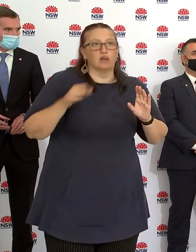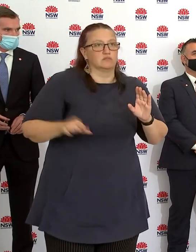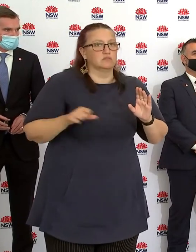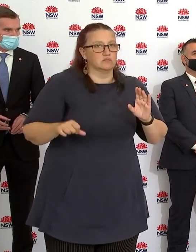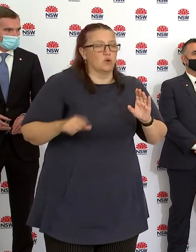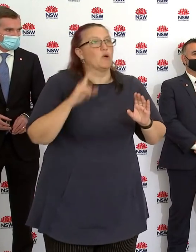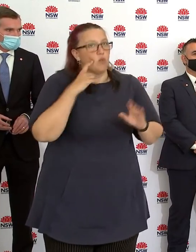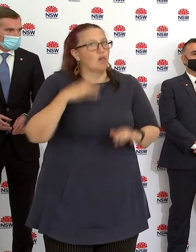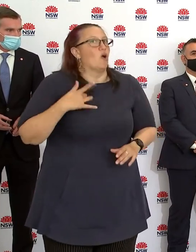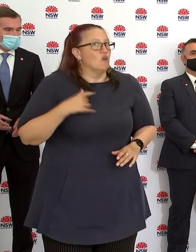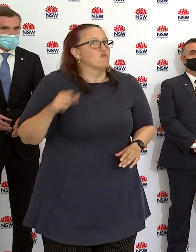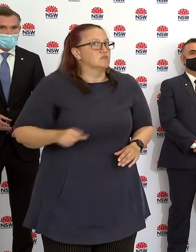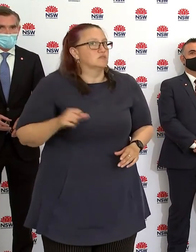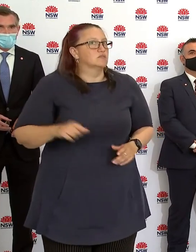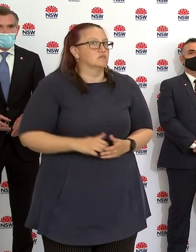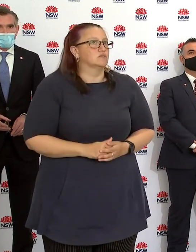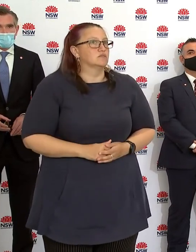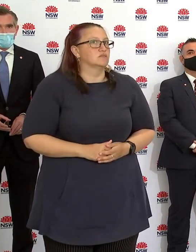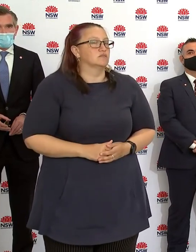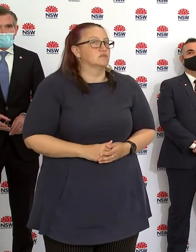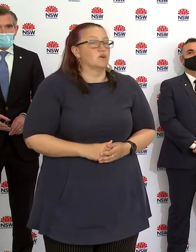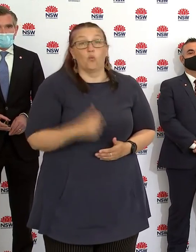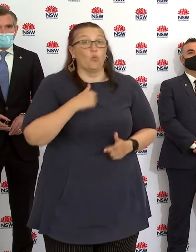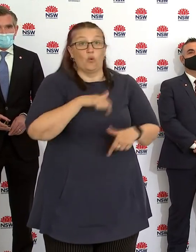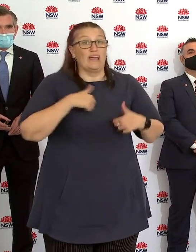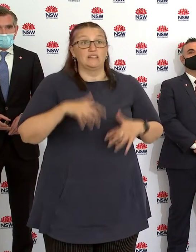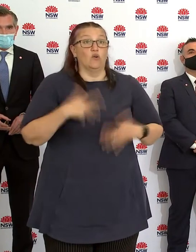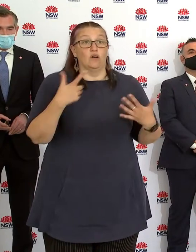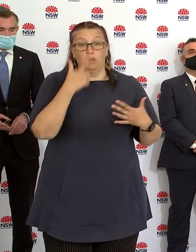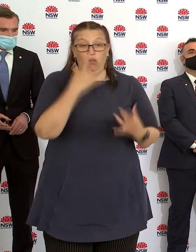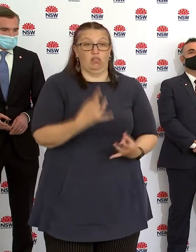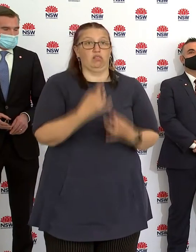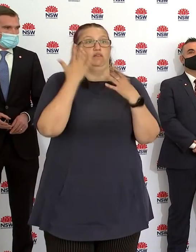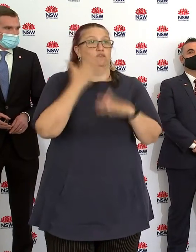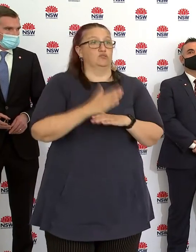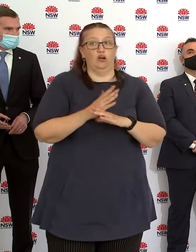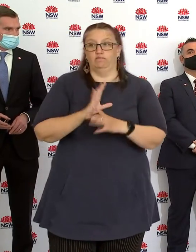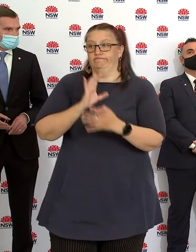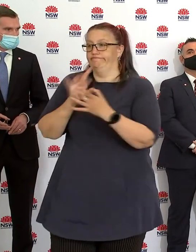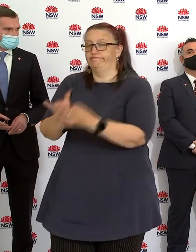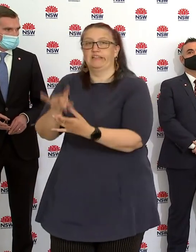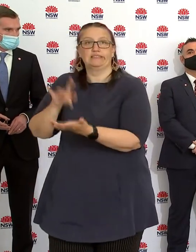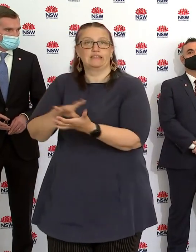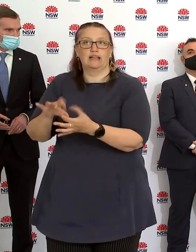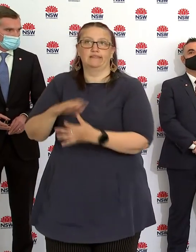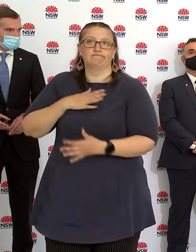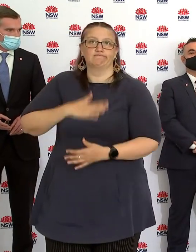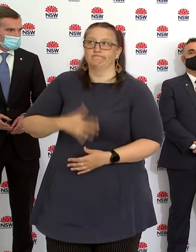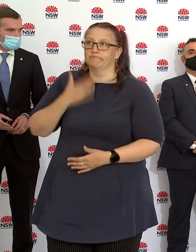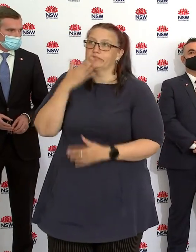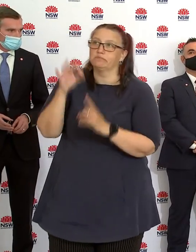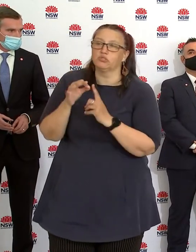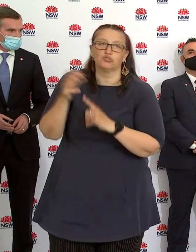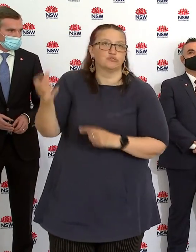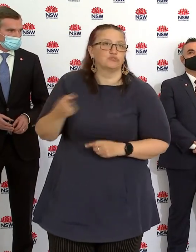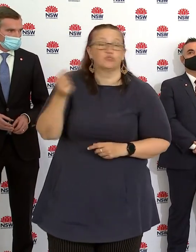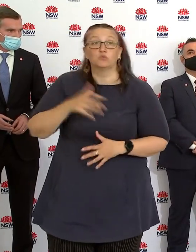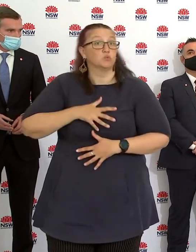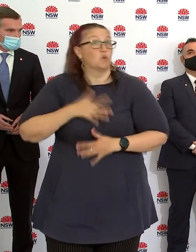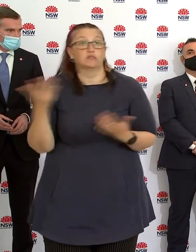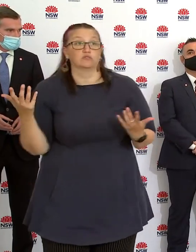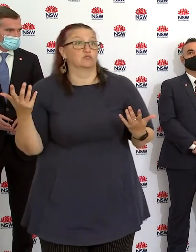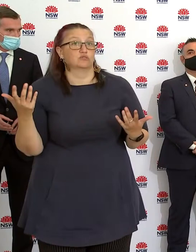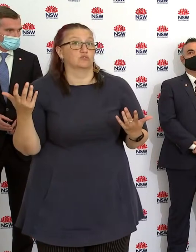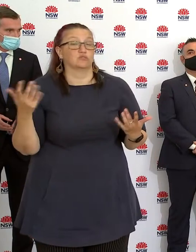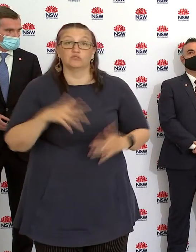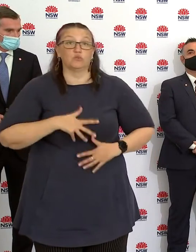people joining the unemployment queue. Quite the contrary. We want people to rely on these payments so that they can keep going